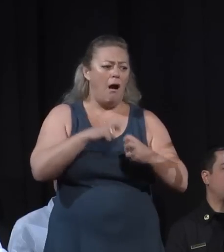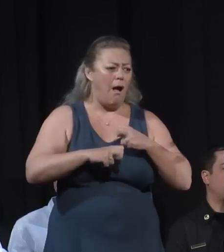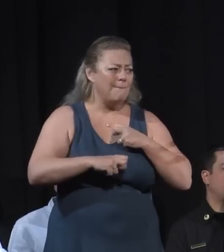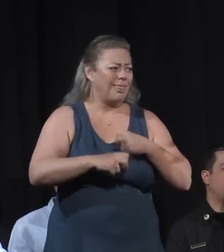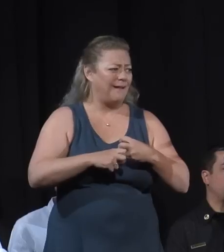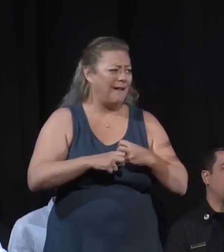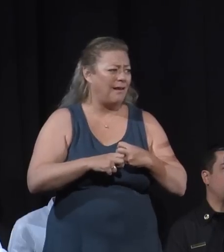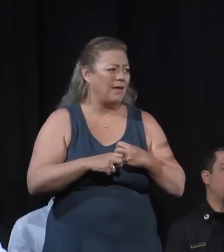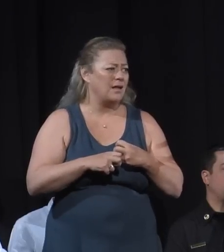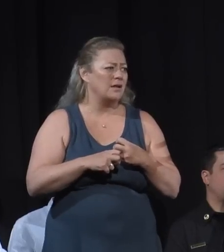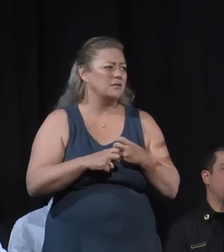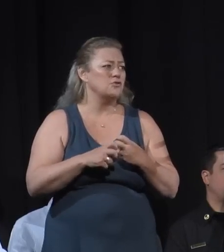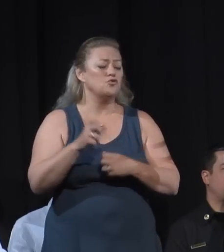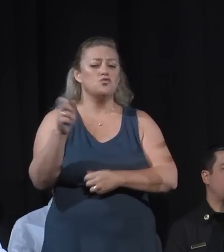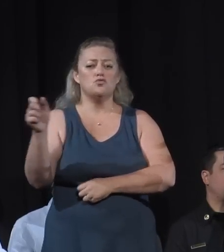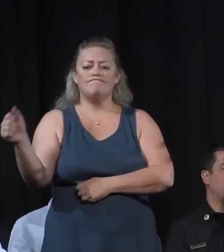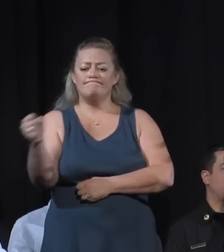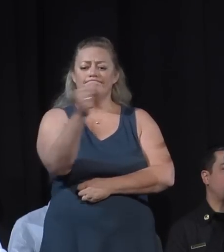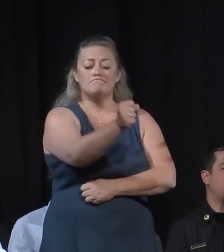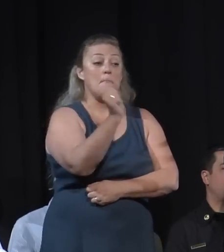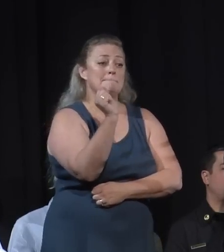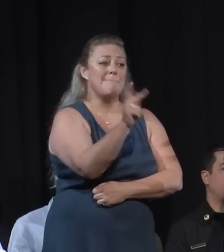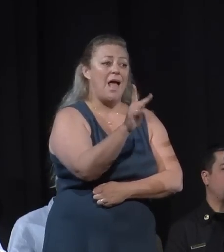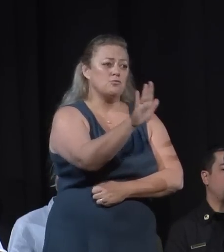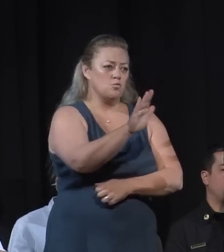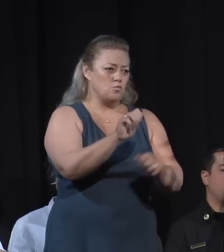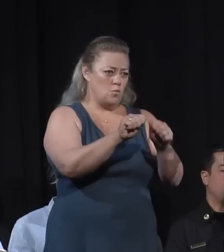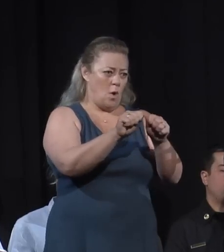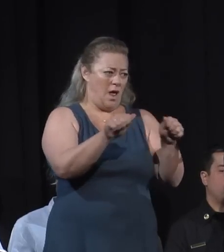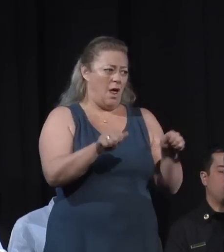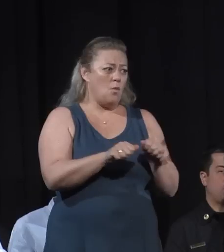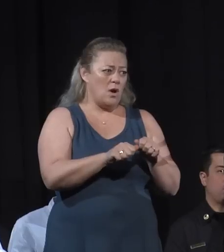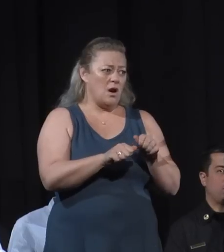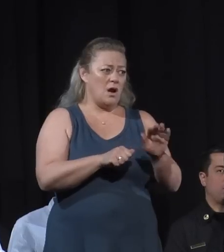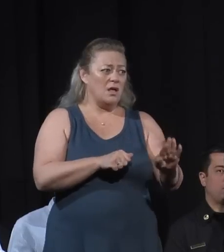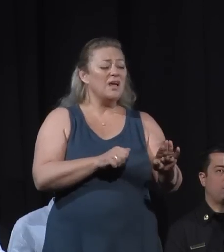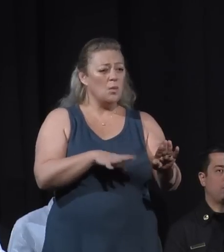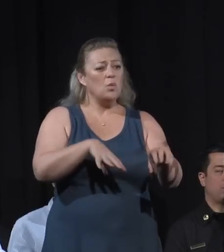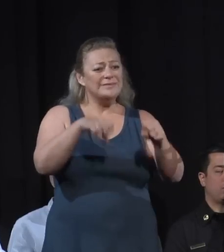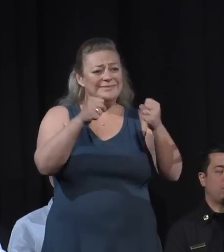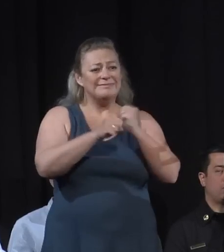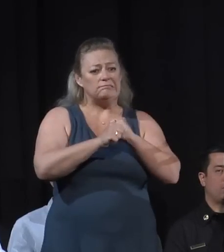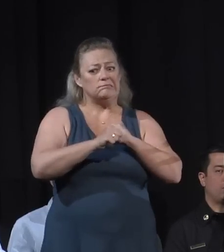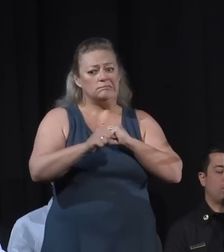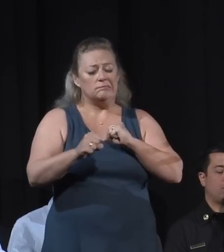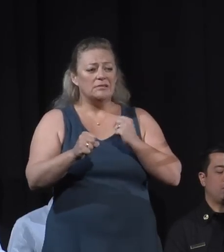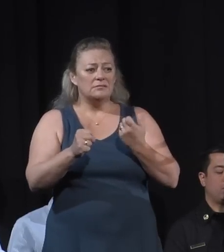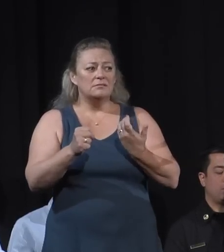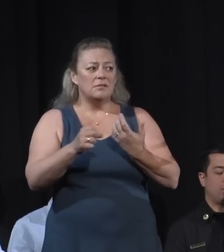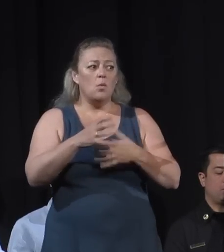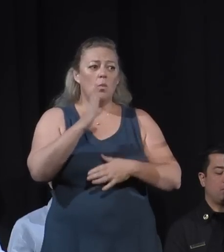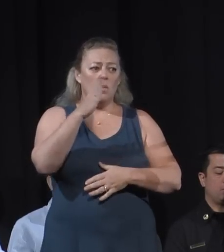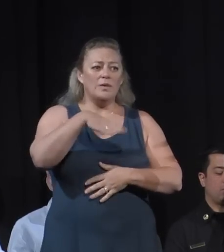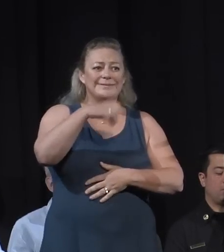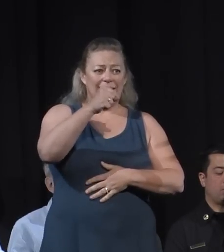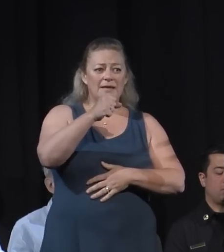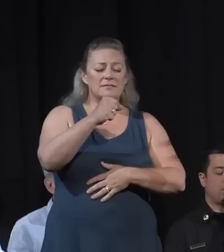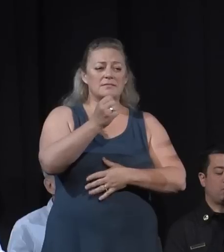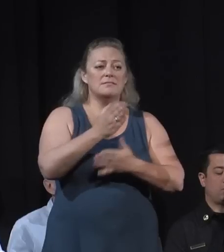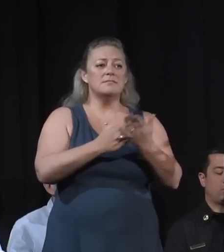into the area, and it's going to be some time in the most devastated areas, and we appreciate your support and